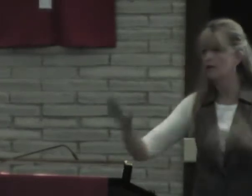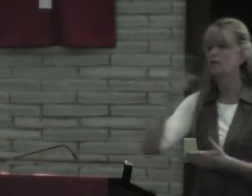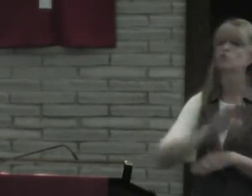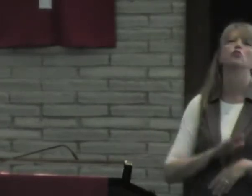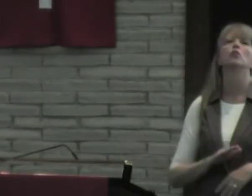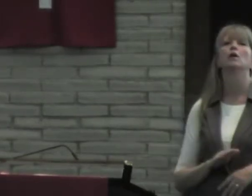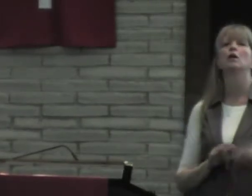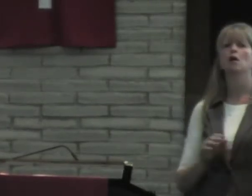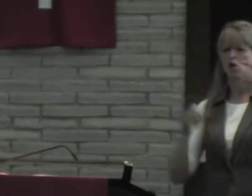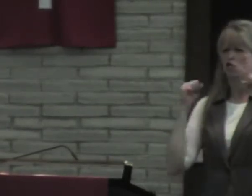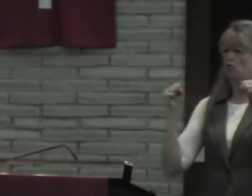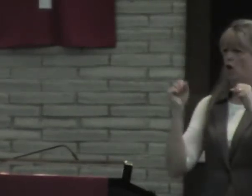a worldly college.